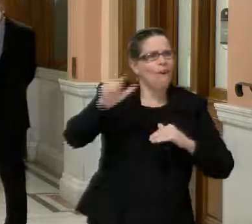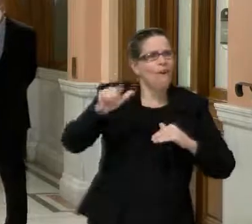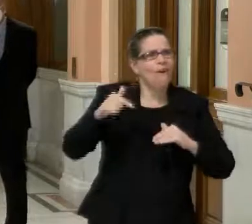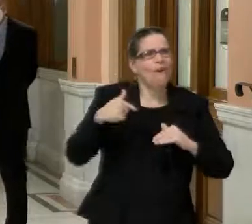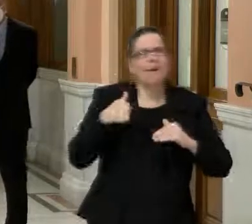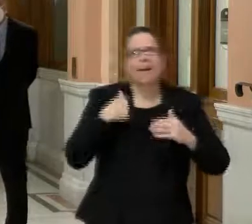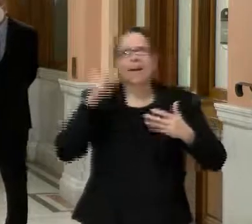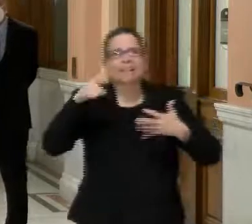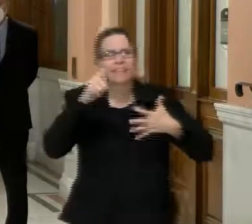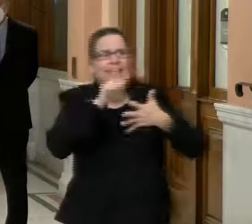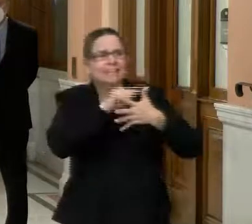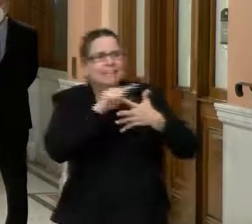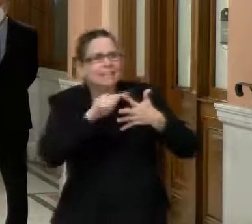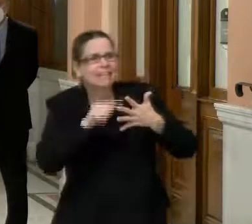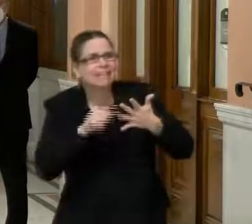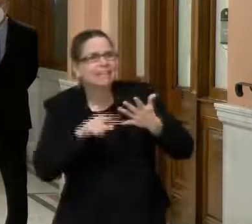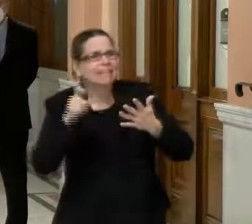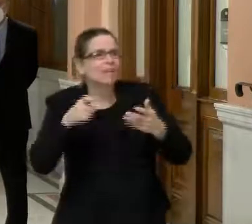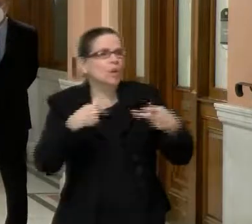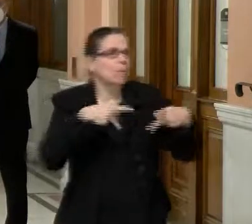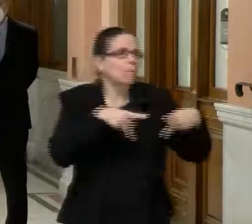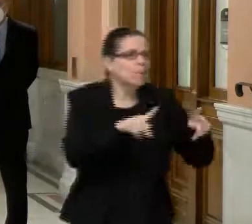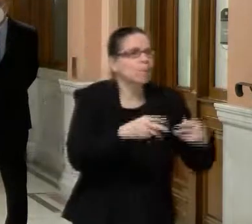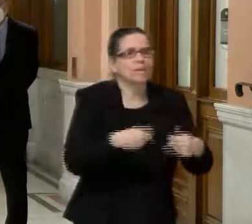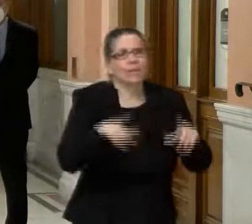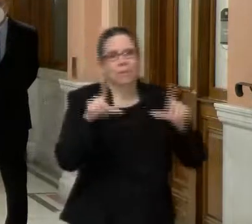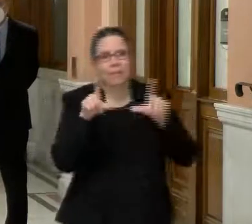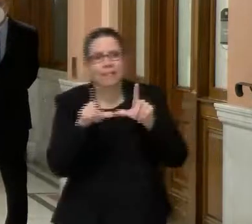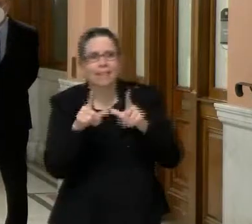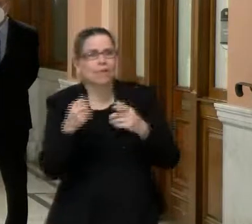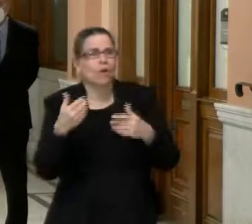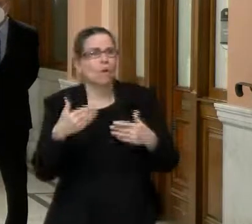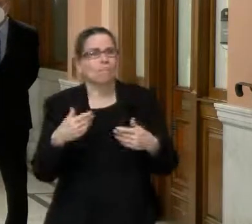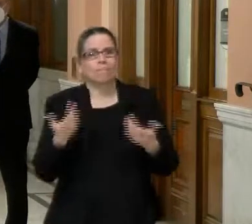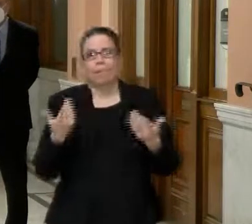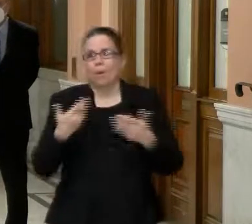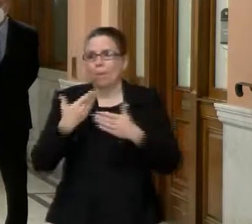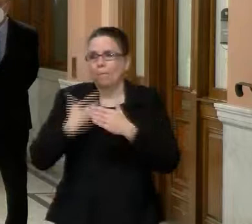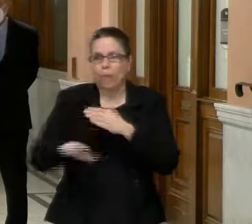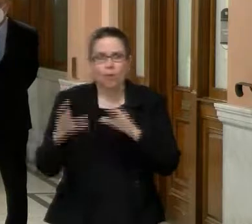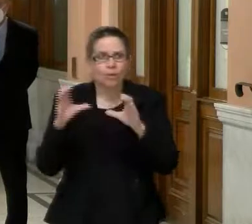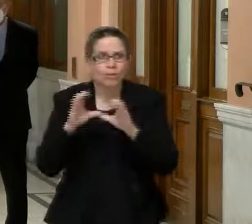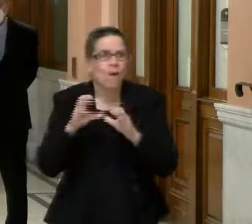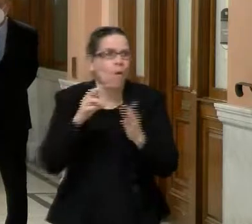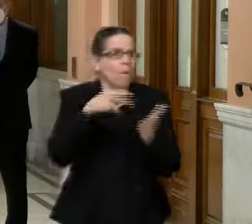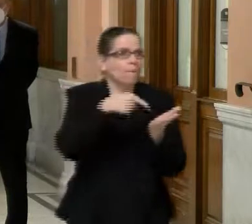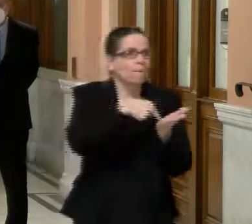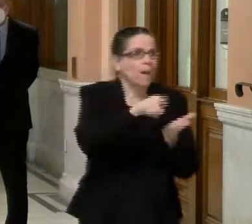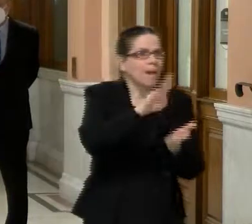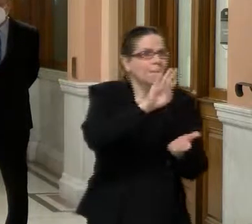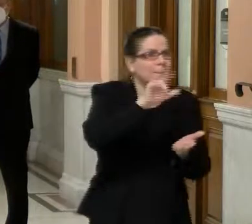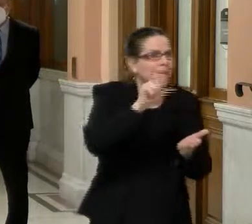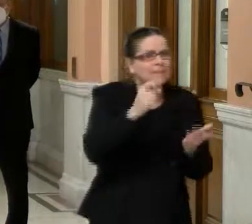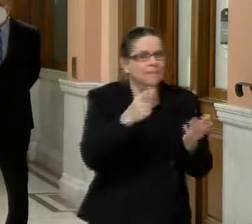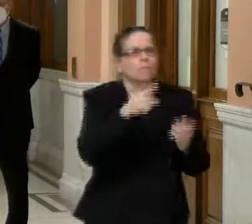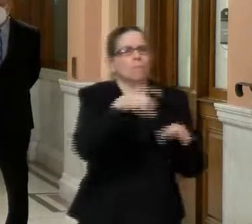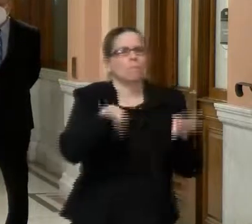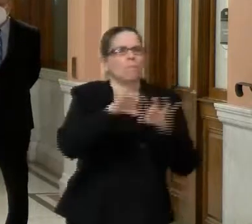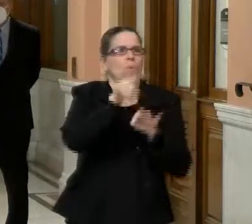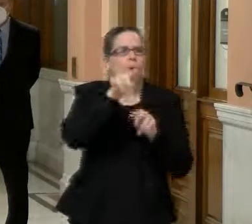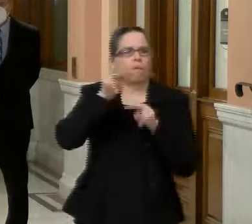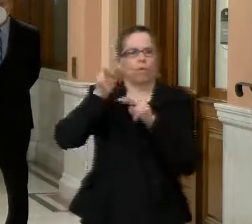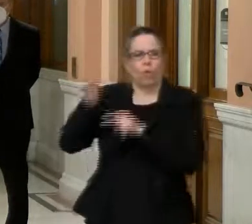pulling a permit, uh, getting a birth certificate, paying a bill, uh, go on the city's website, uh, access those appointment